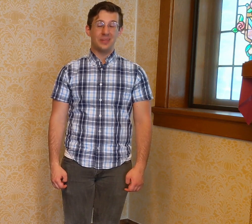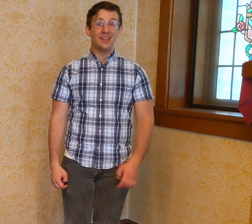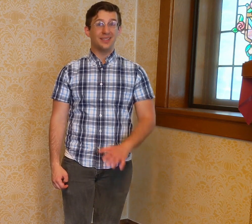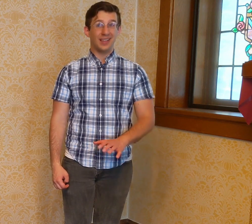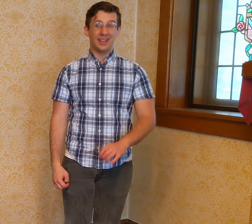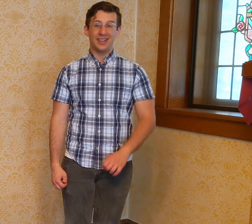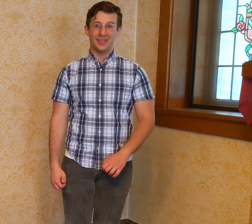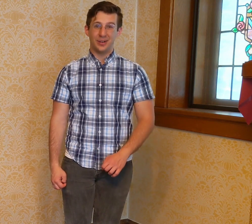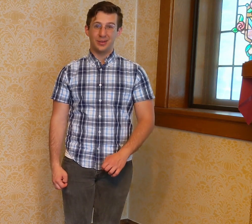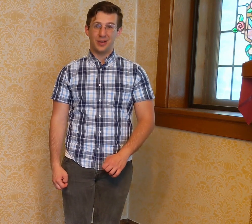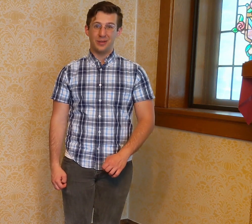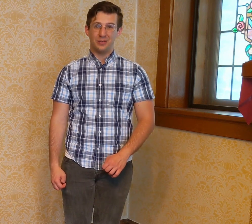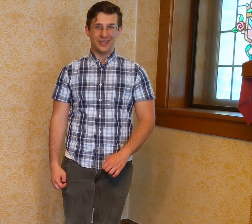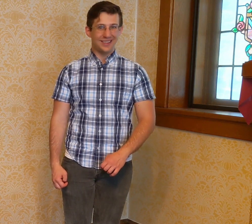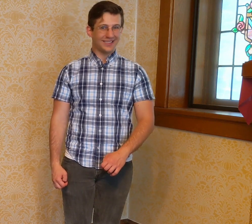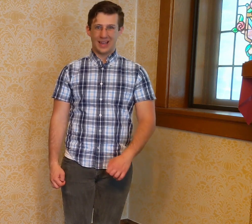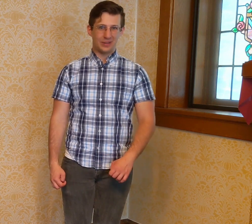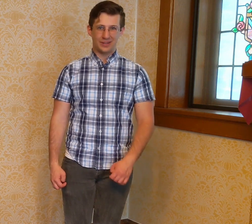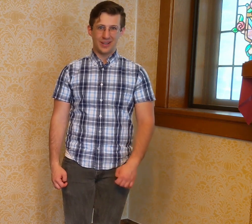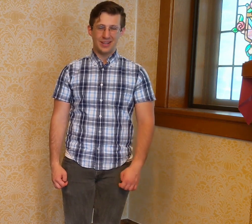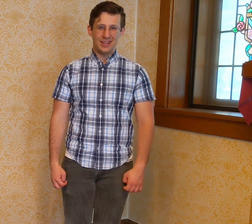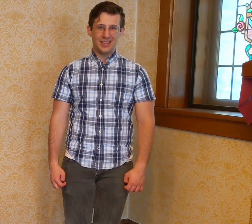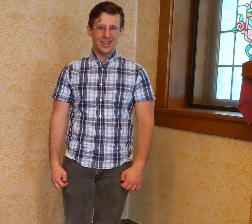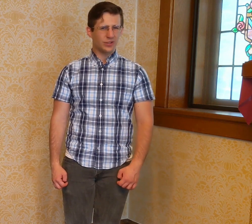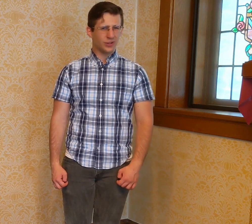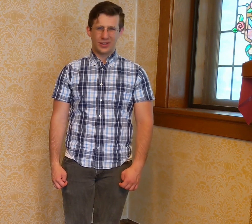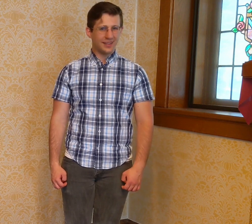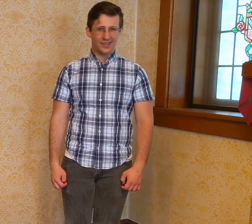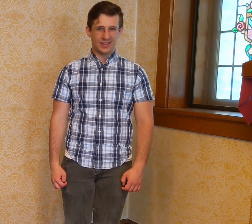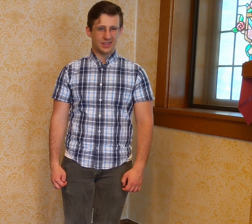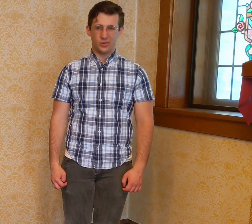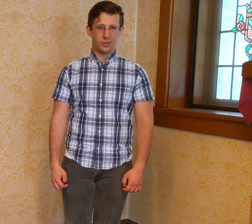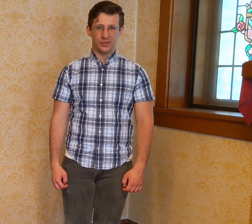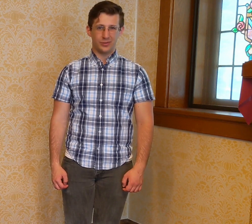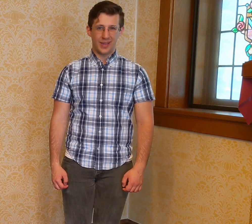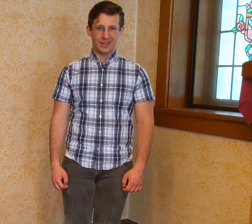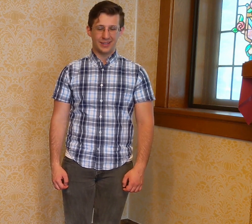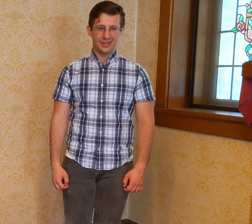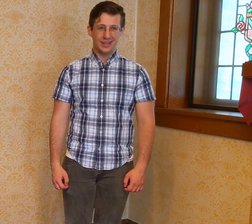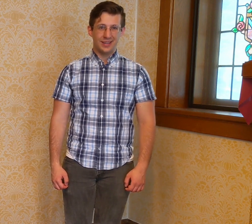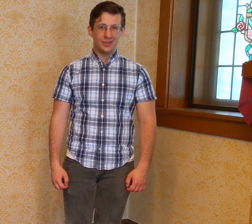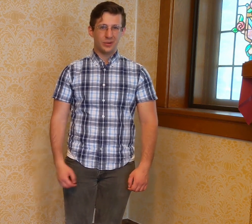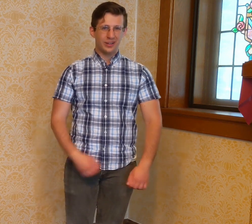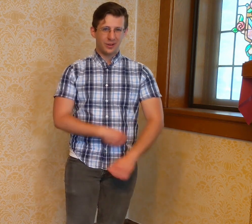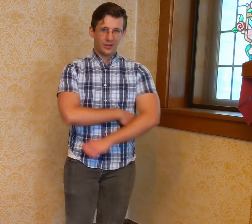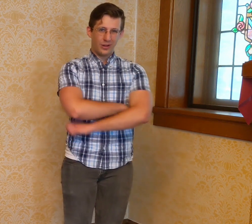that's a line that talks about what isn't happening, right? The angels are not sent into our world of pain. So we're going to cross our